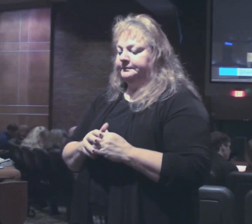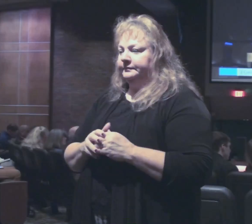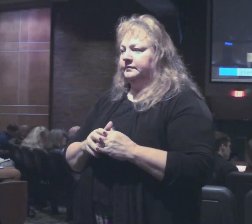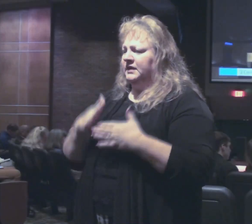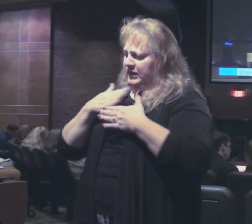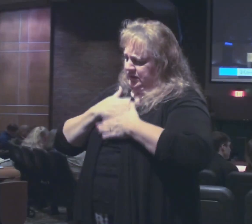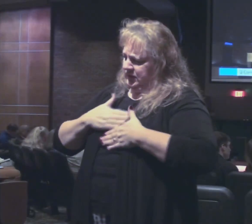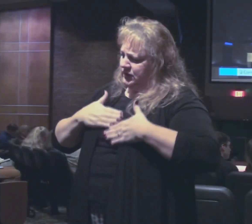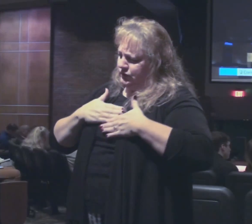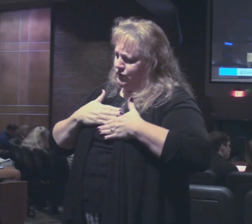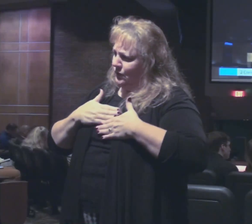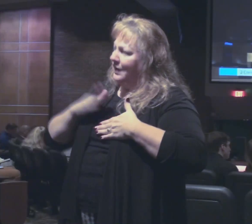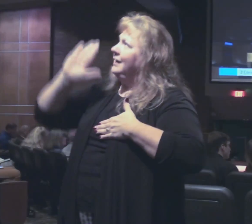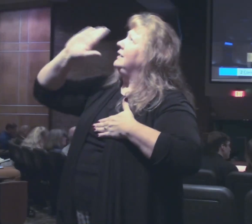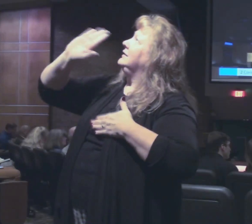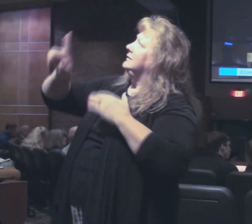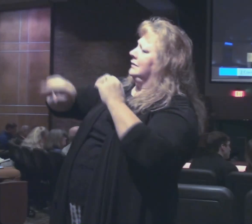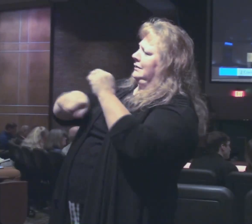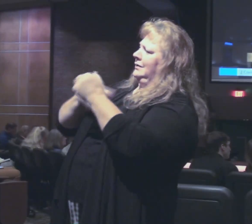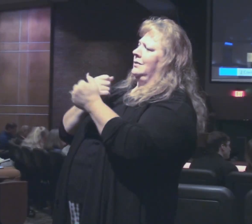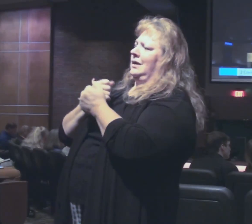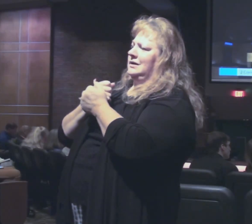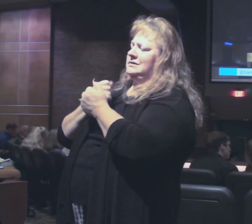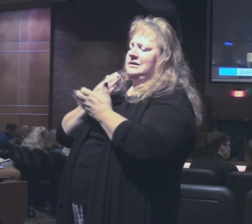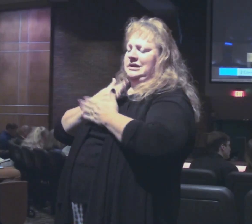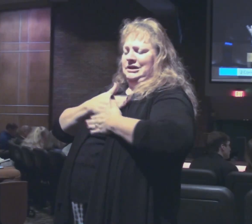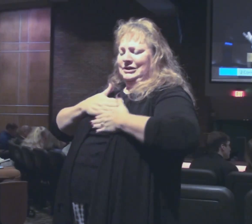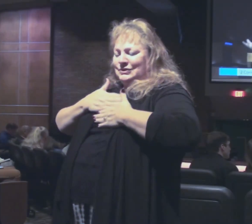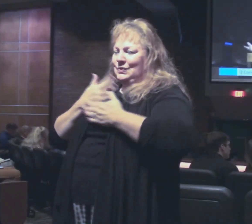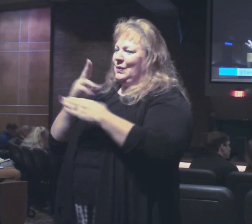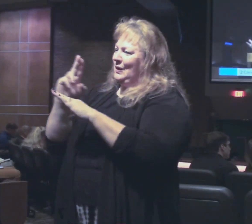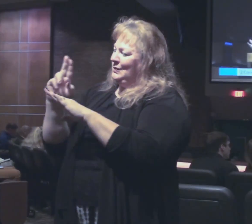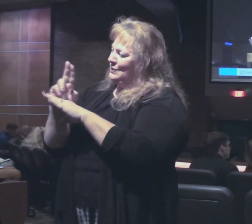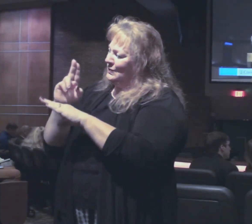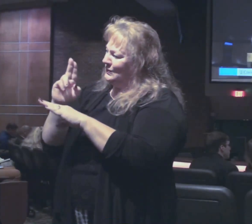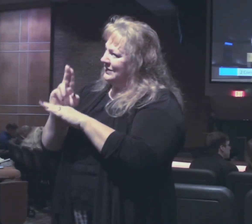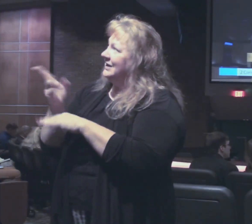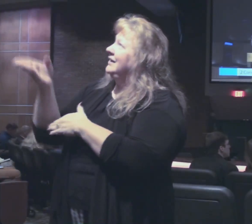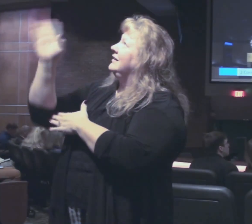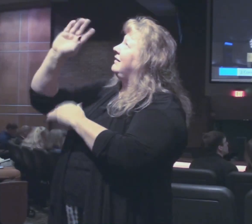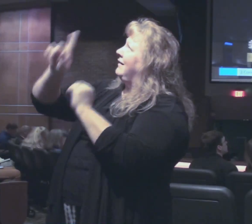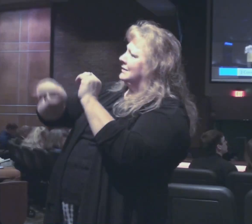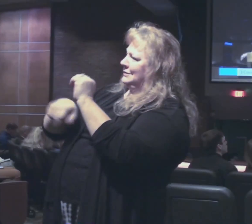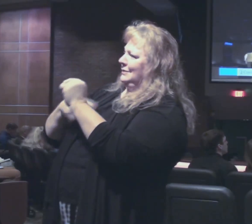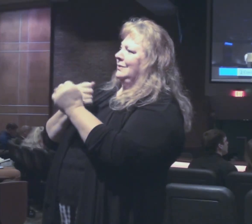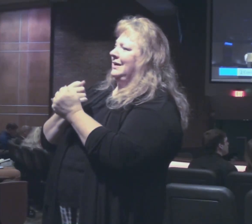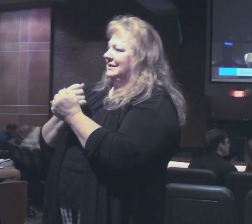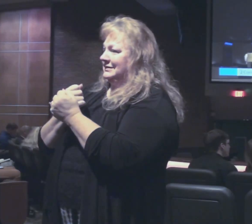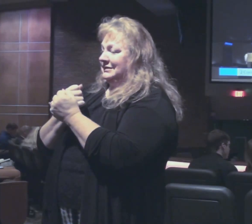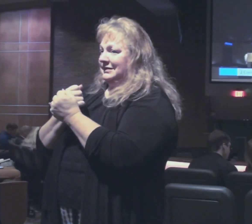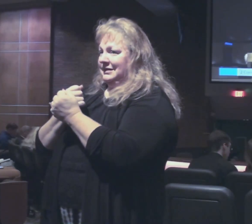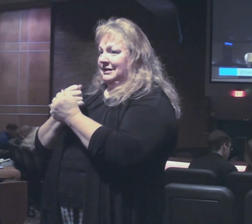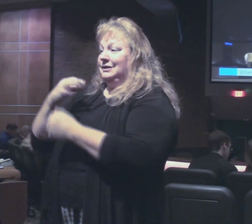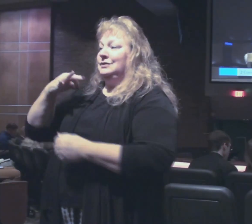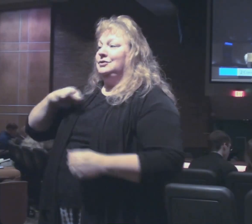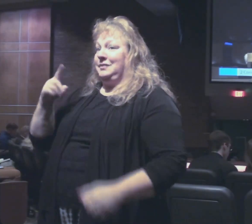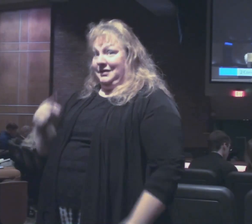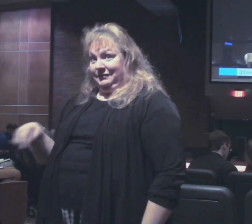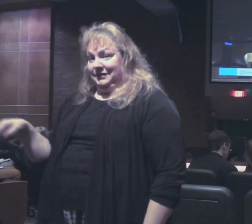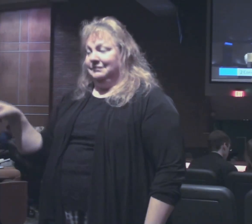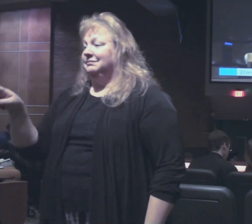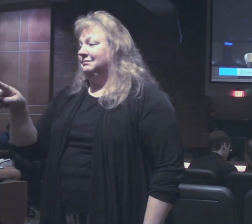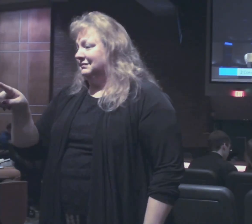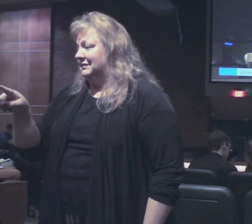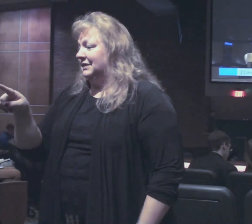enjoy the grace of God enjoy using the grace of God for the benefit of